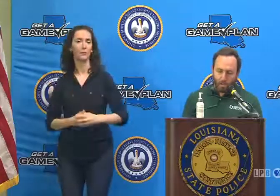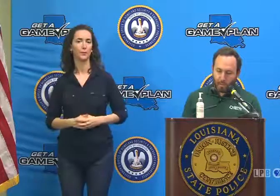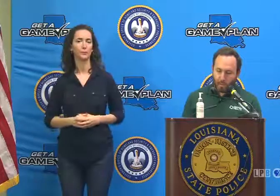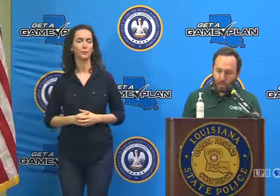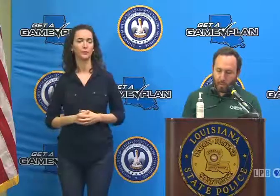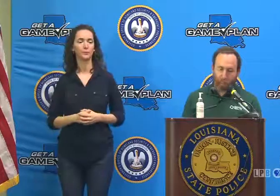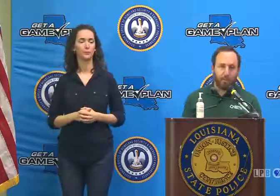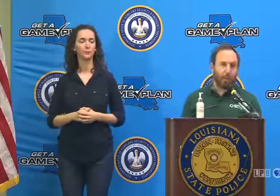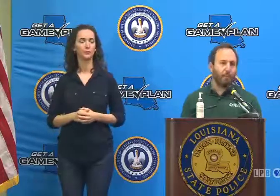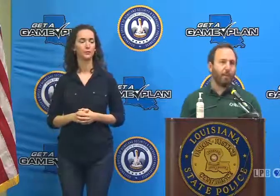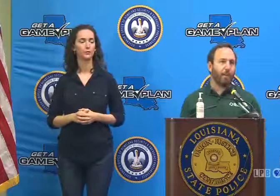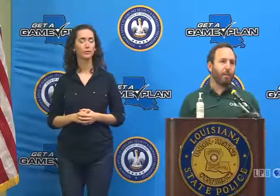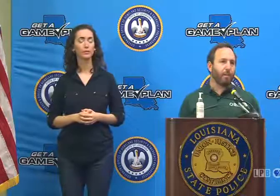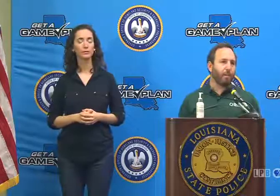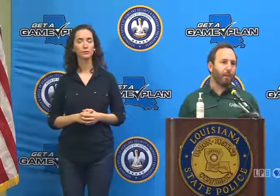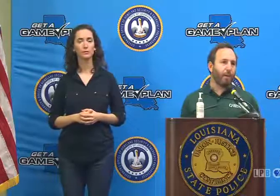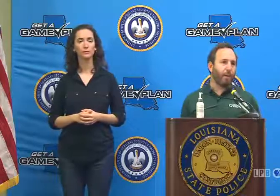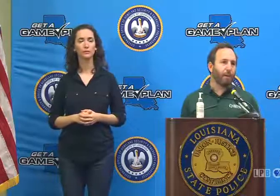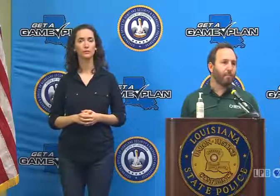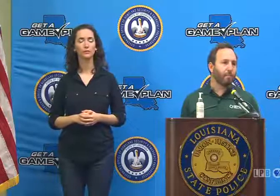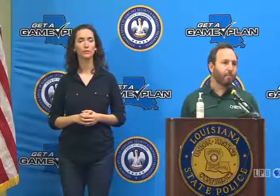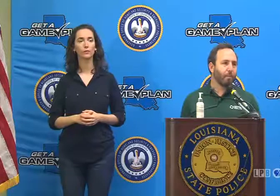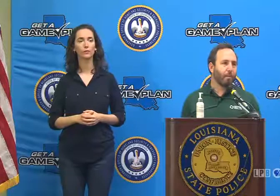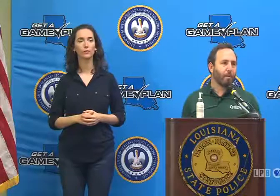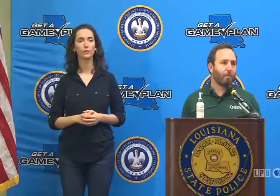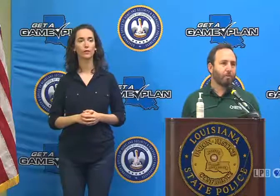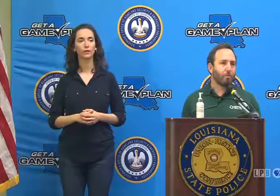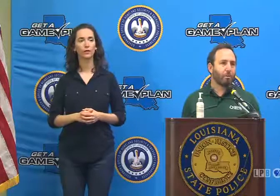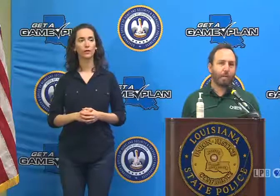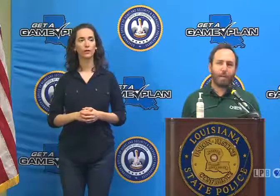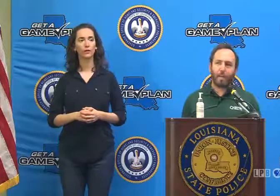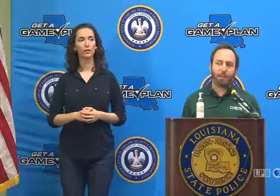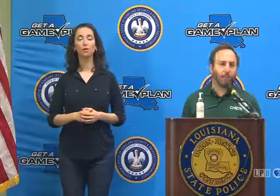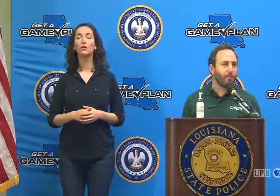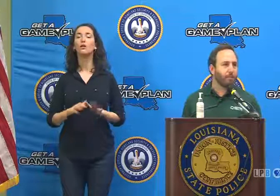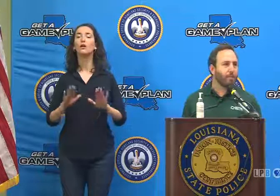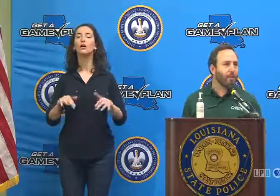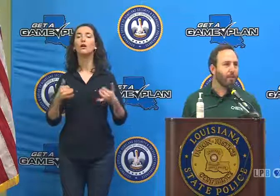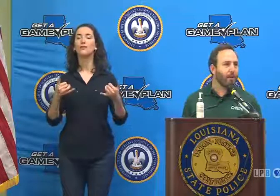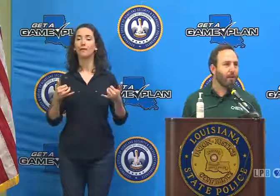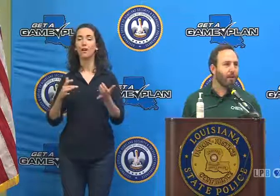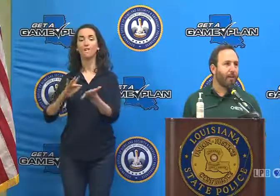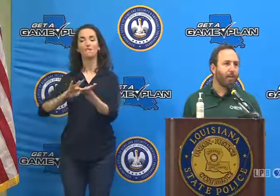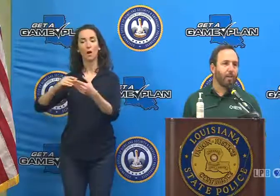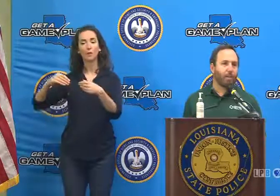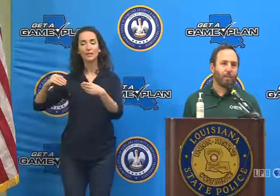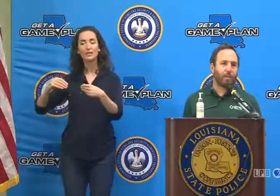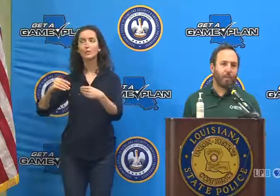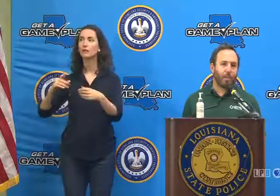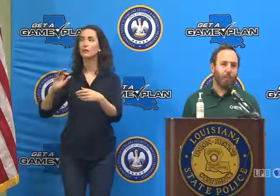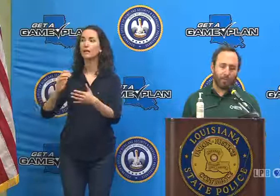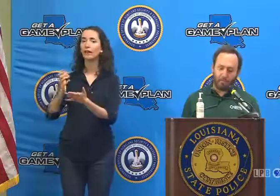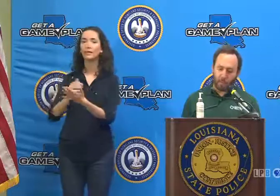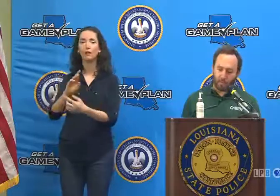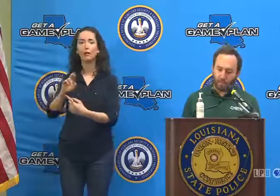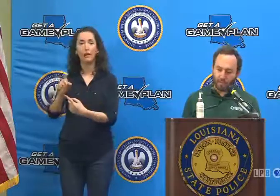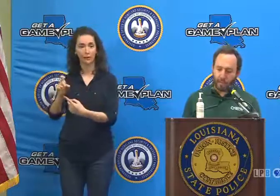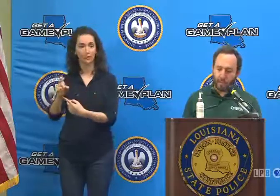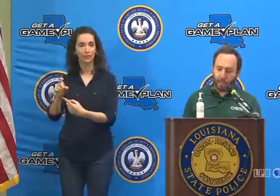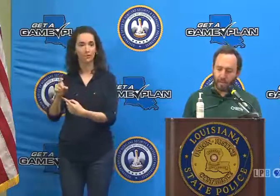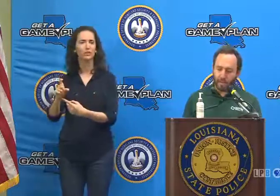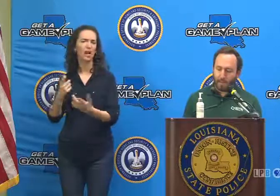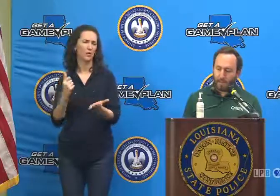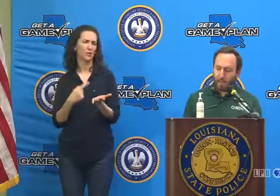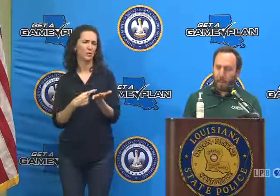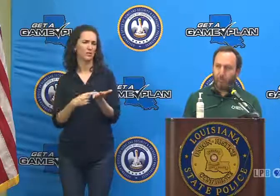I wanted to touch briefly on the availability of prescription medications in pharmacies right now, particularly in the aftermath of